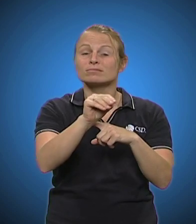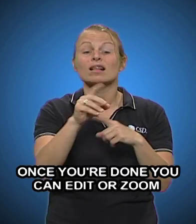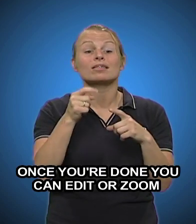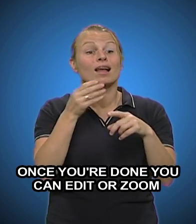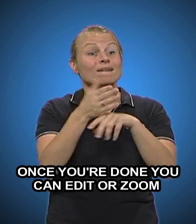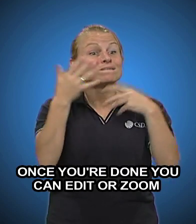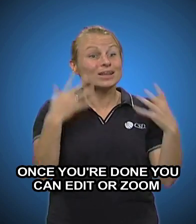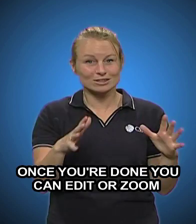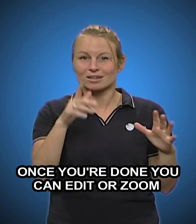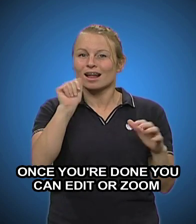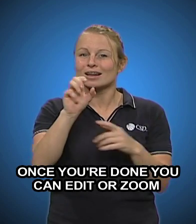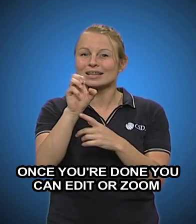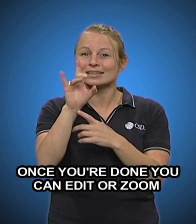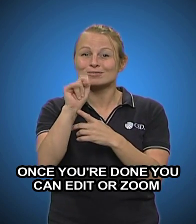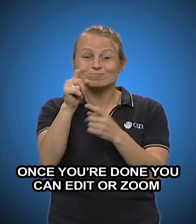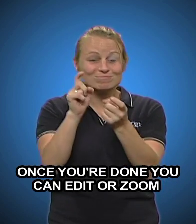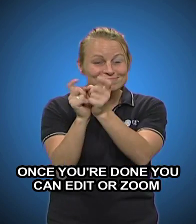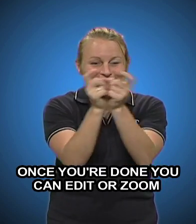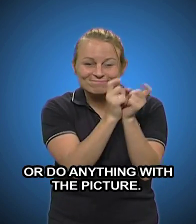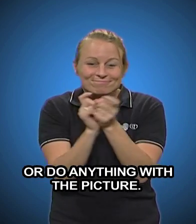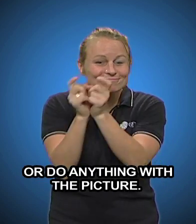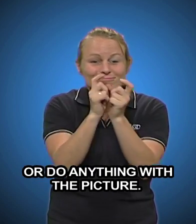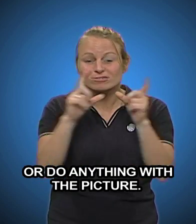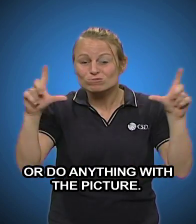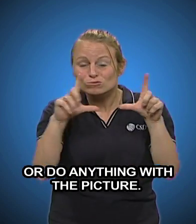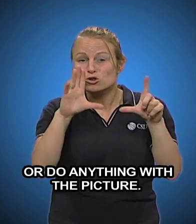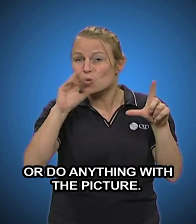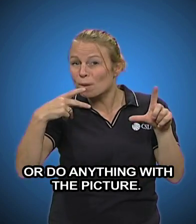Once you're done, can edit, or zoom, or do anything with the picture.